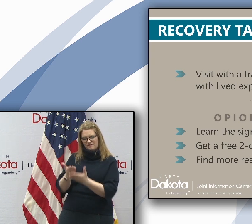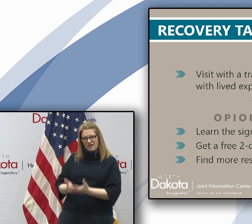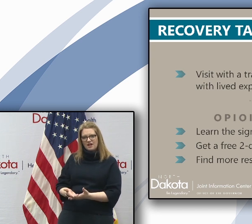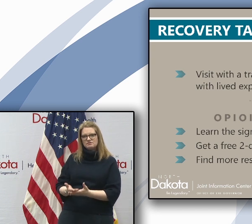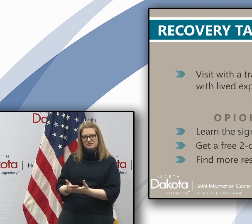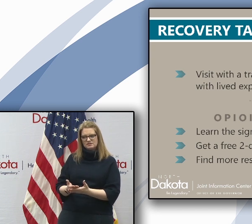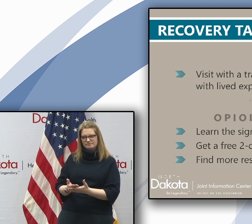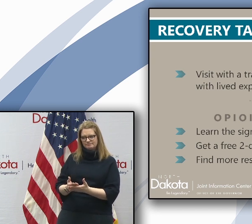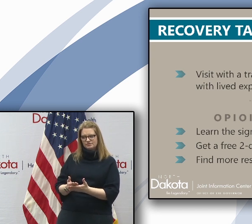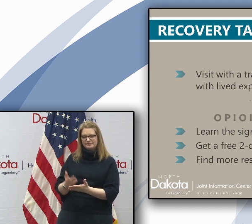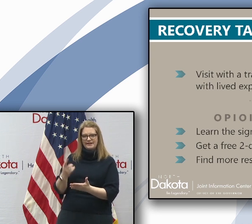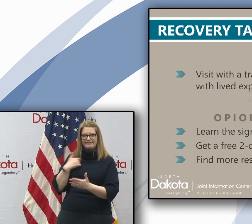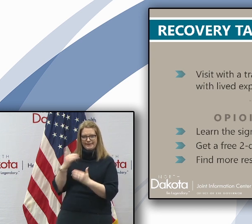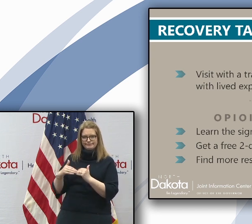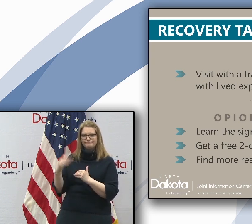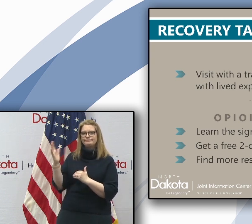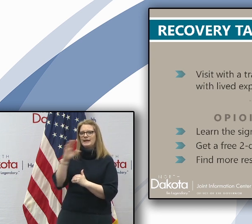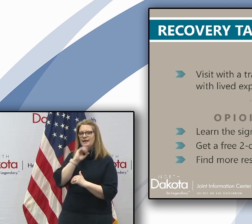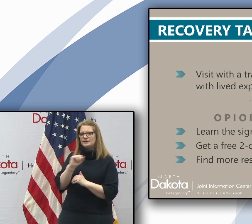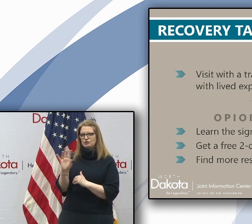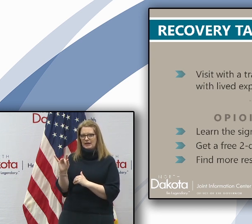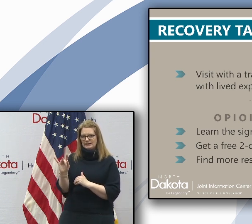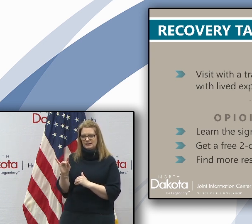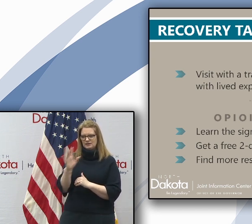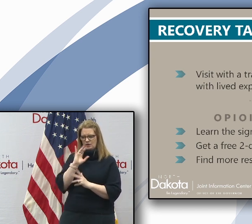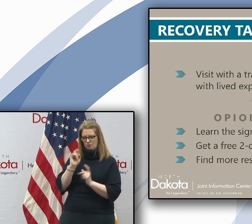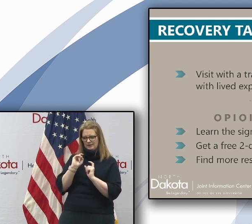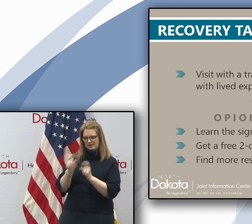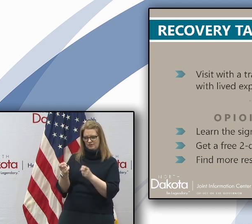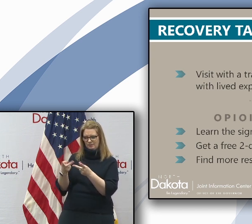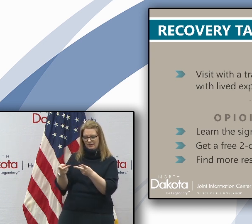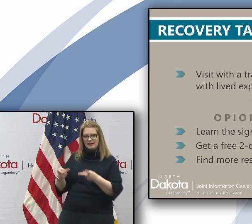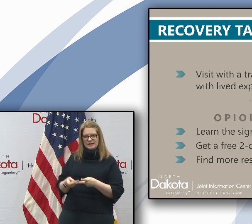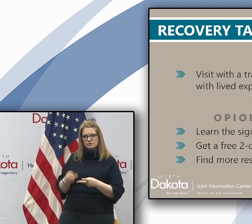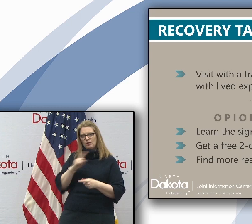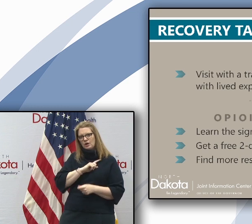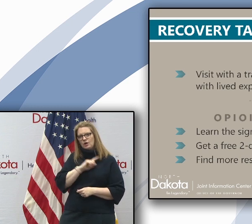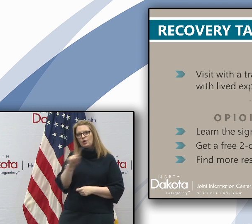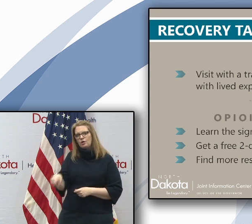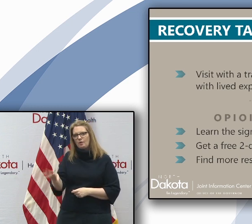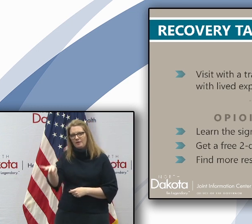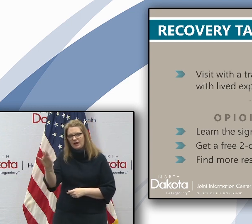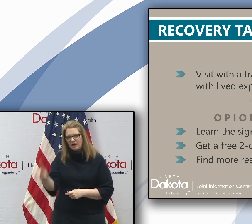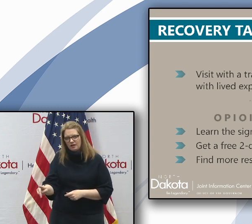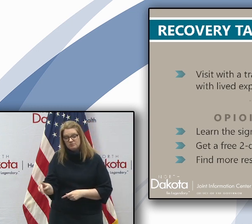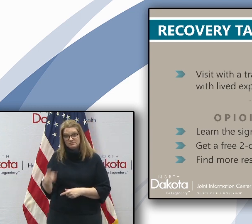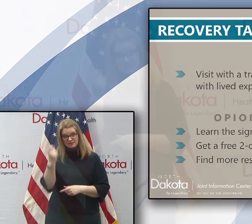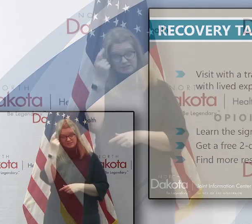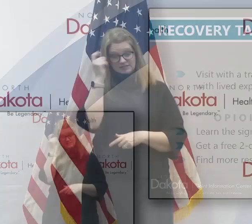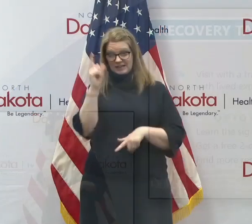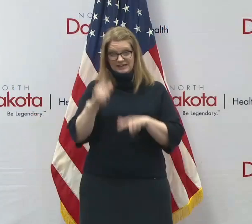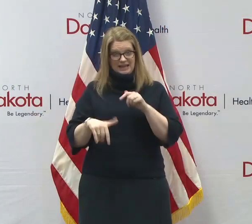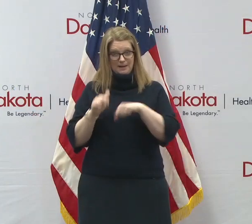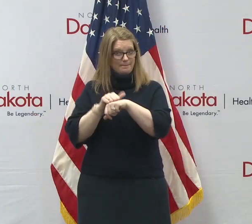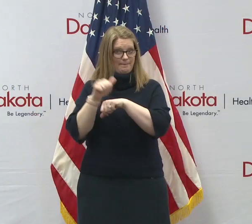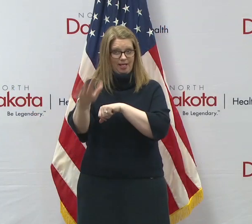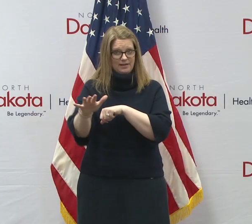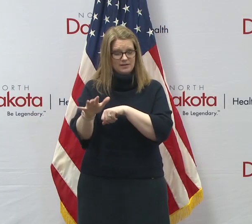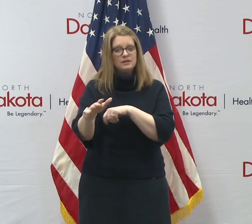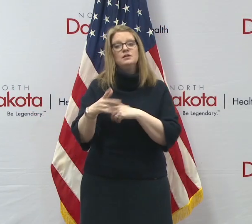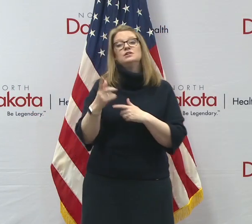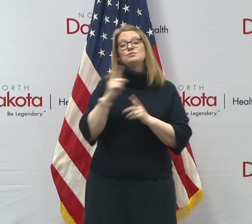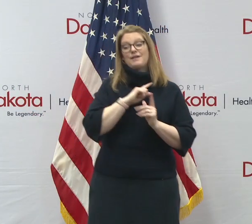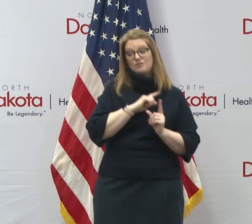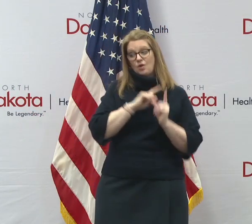18, uh, and then they will, uh, give you a location where you can pick it up because they're not able to ship it. and again, for